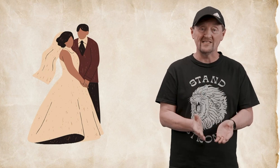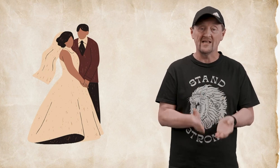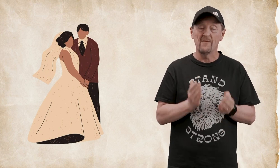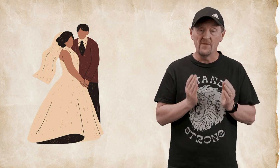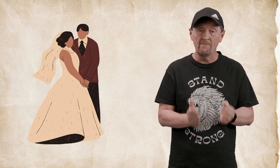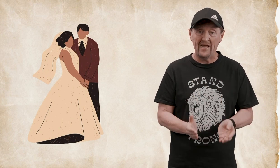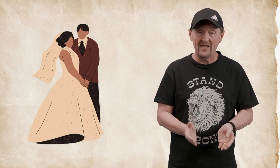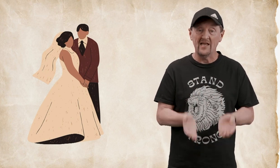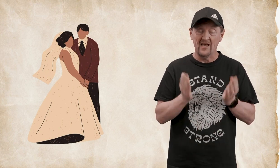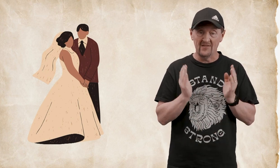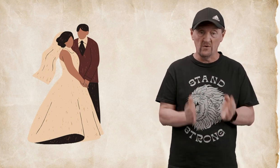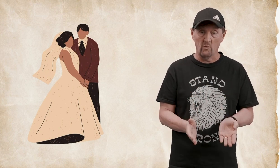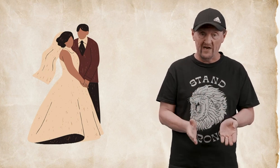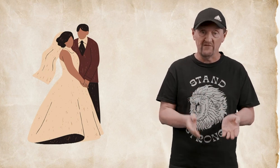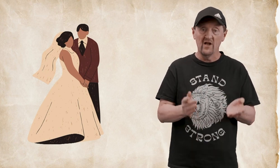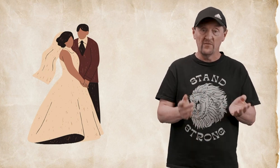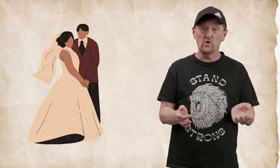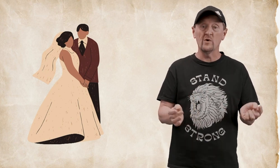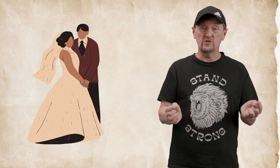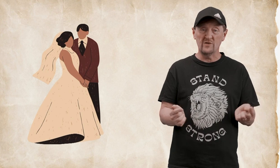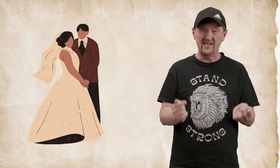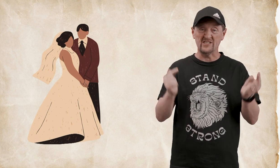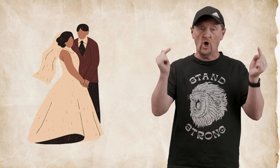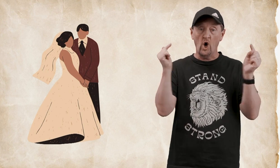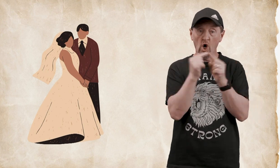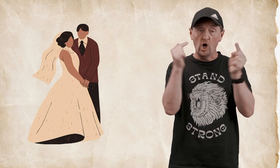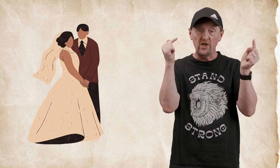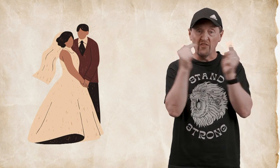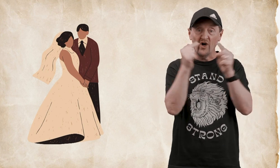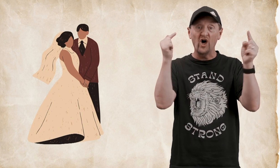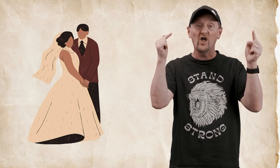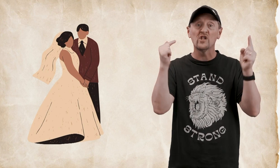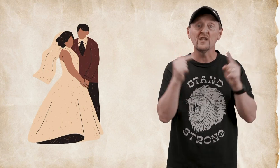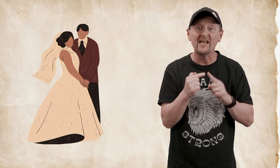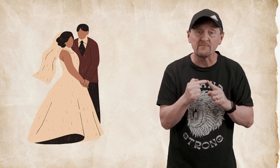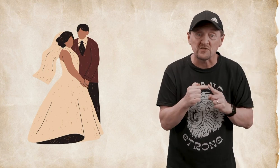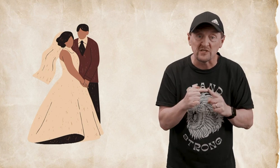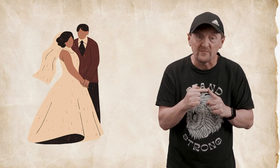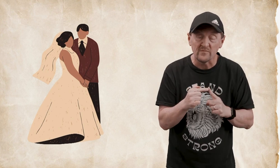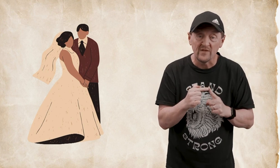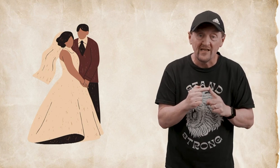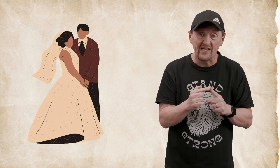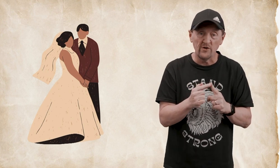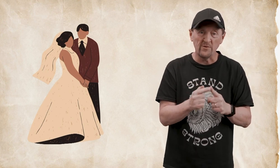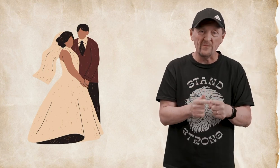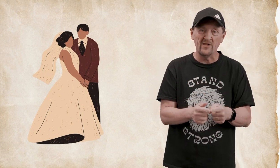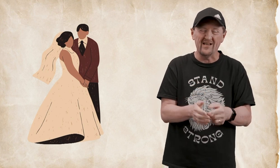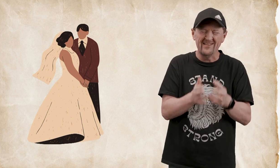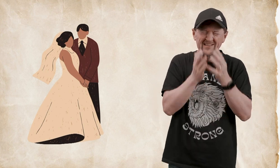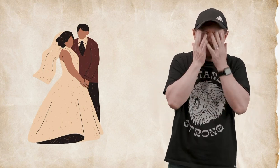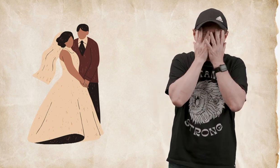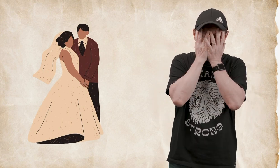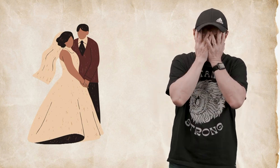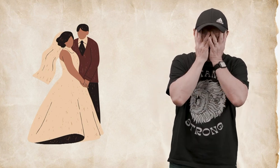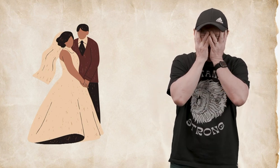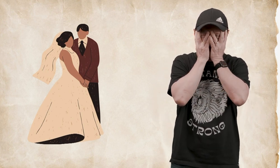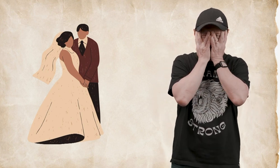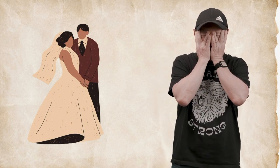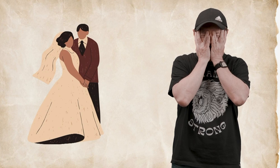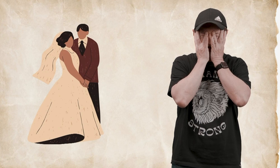the man and the wife they're going to kiss on the lips and you're probably like no I don't want to see it